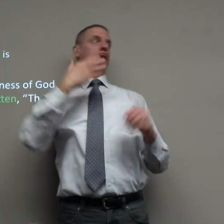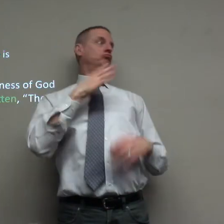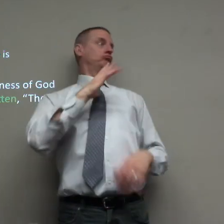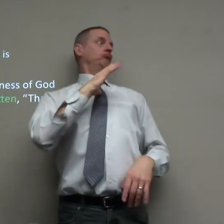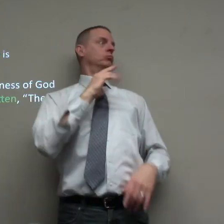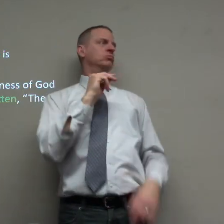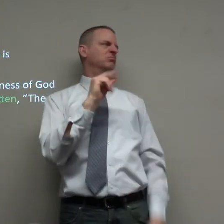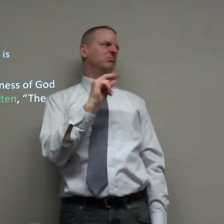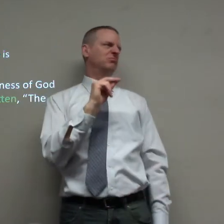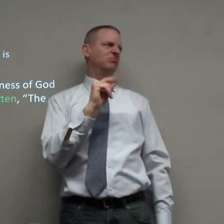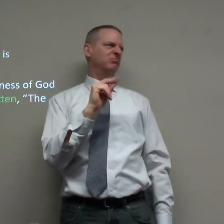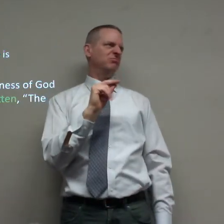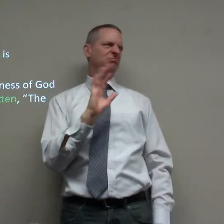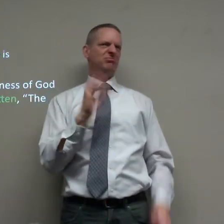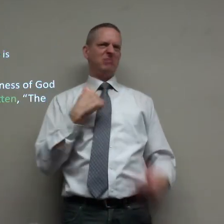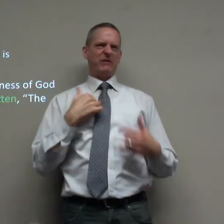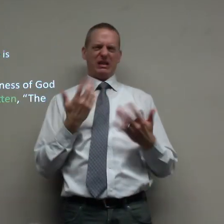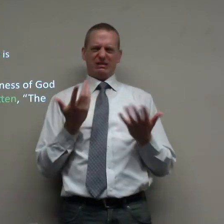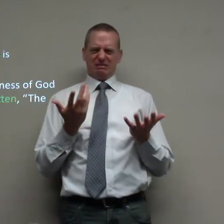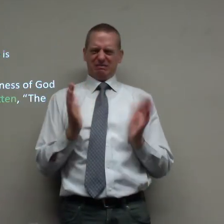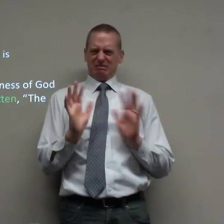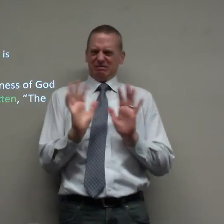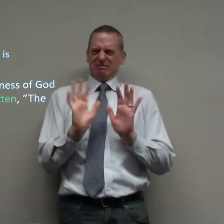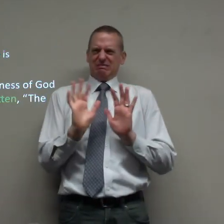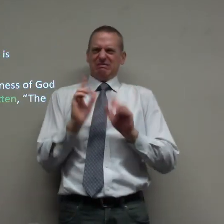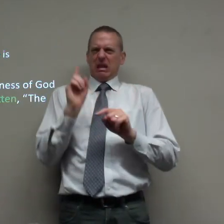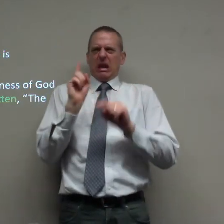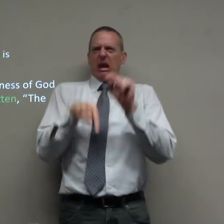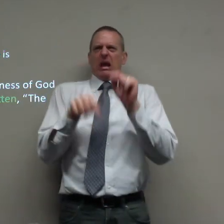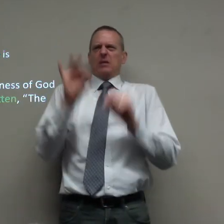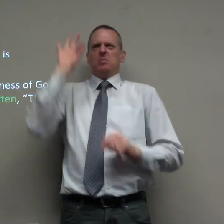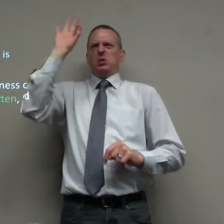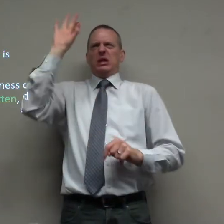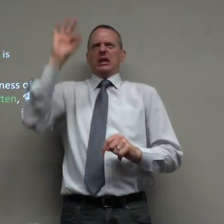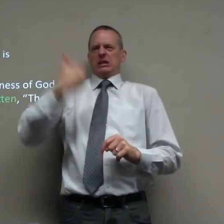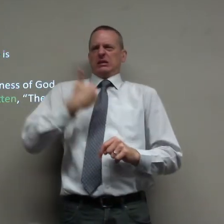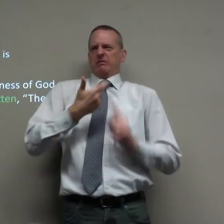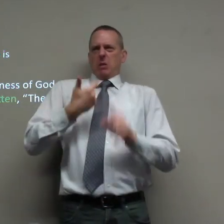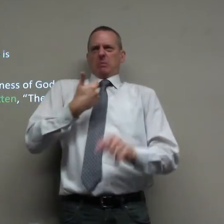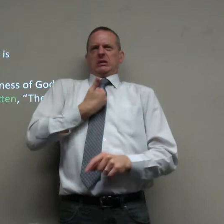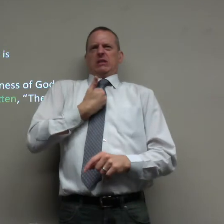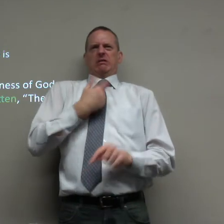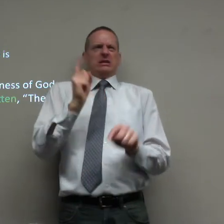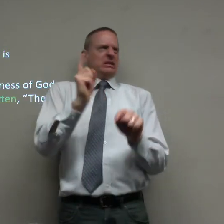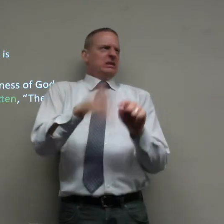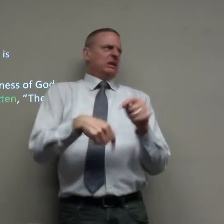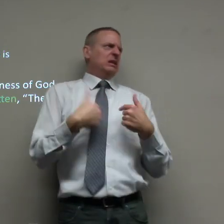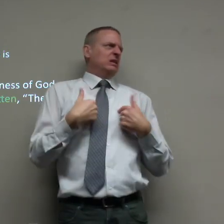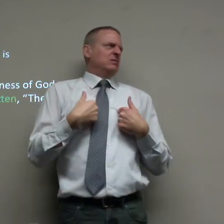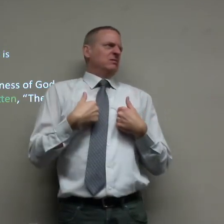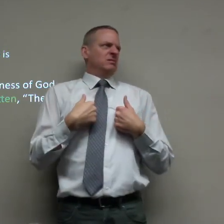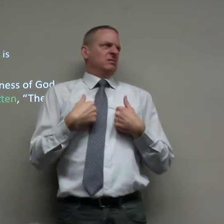my ideas and my opinions are cool that's not right I can't preach that from myself I can't do that